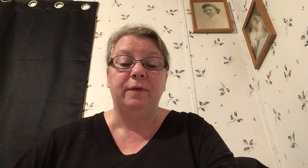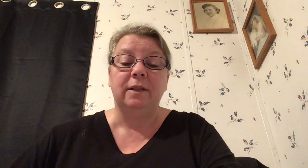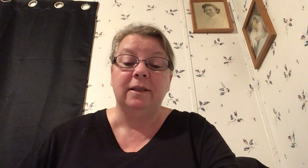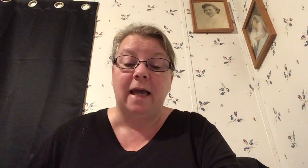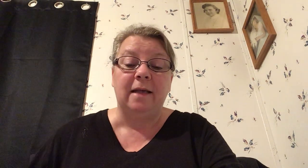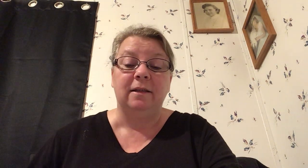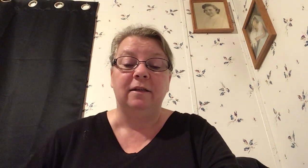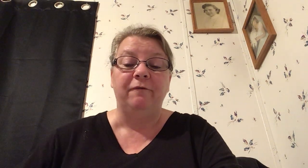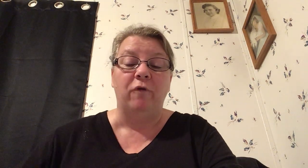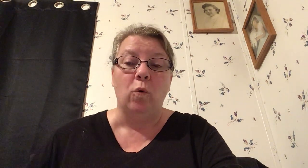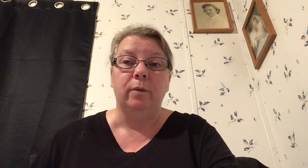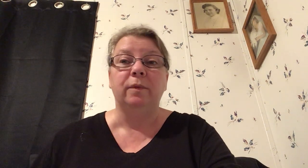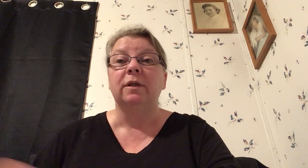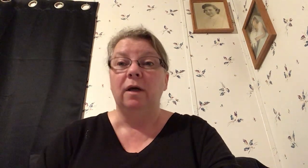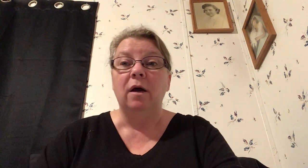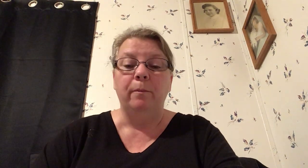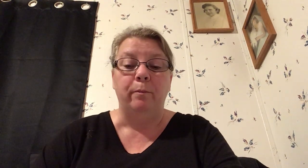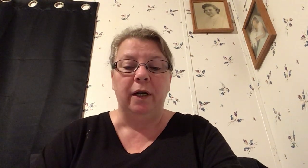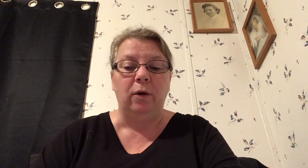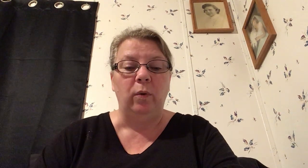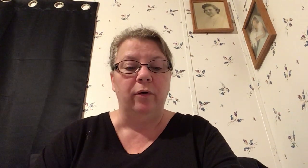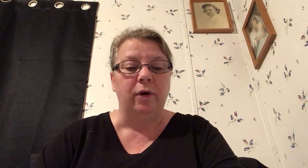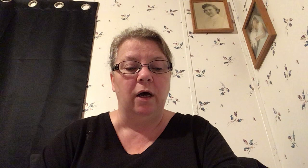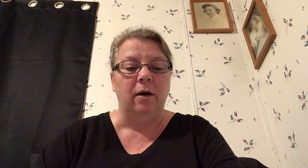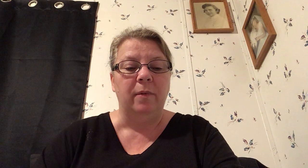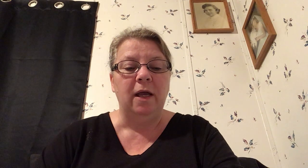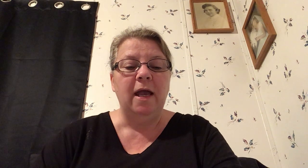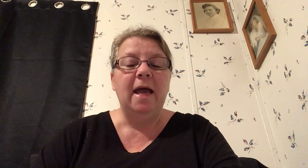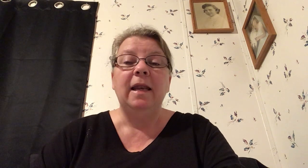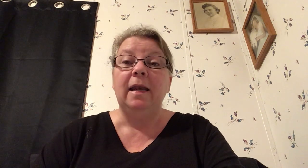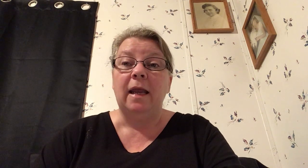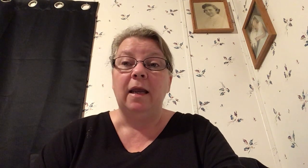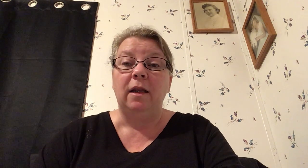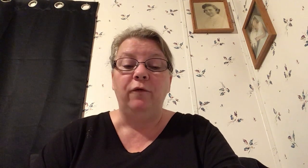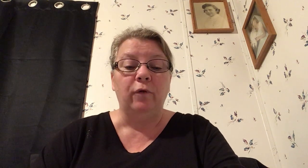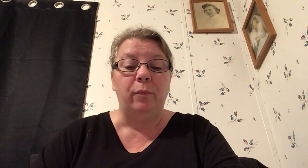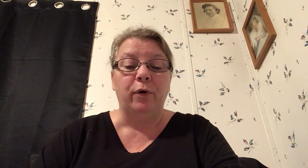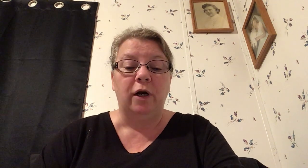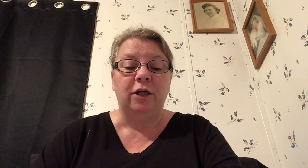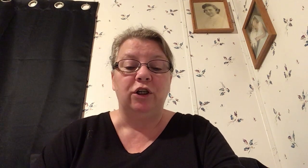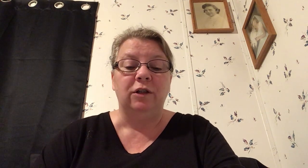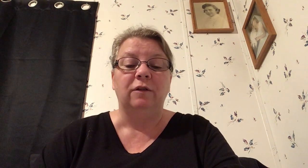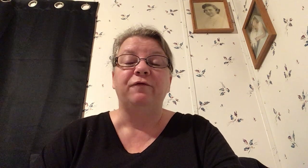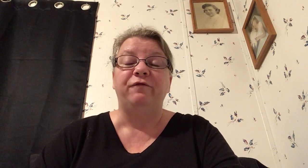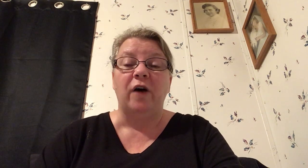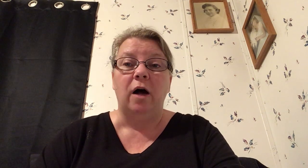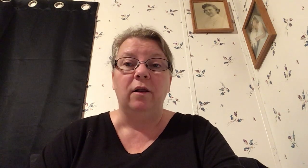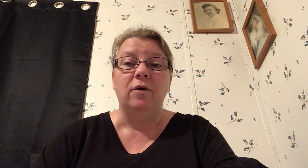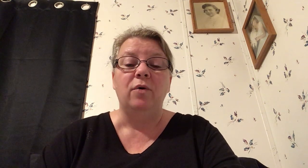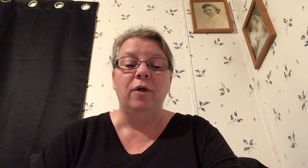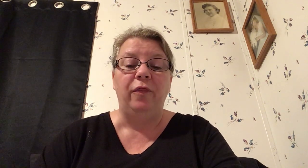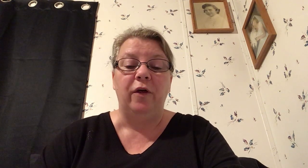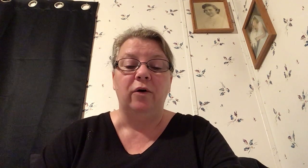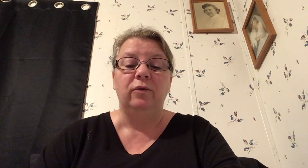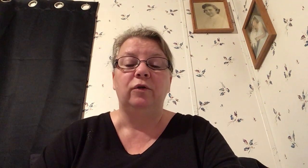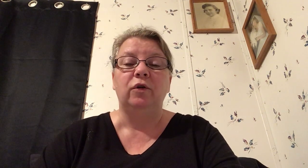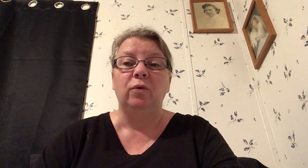sizes and forms but it will come negative repercussions follow those who